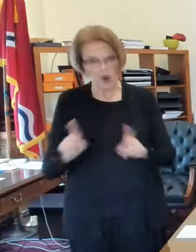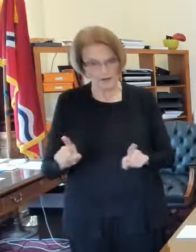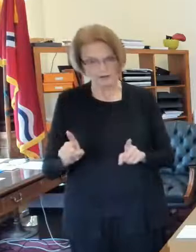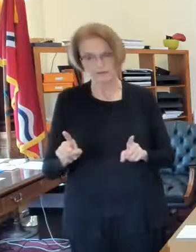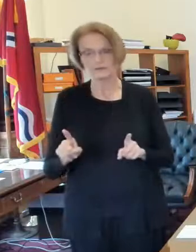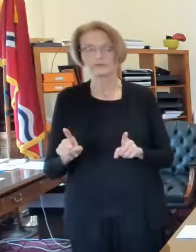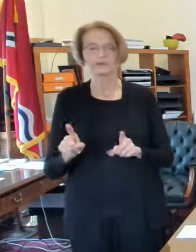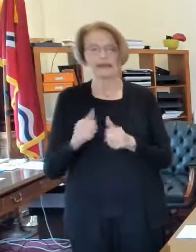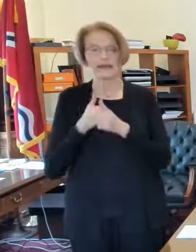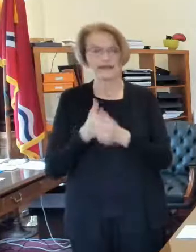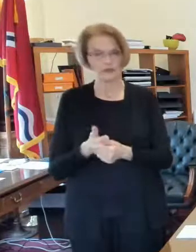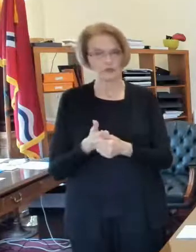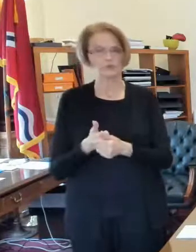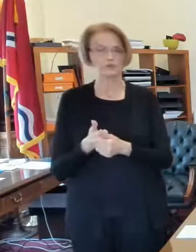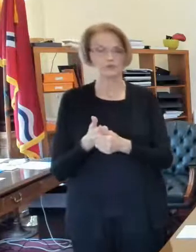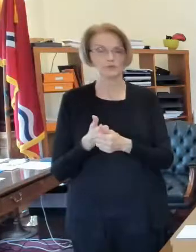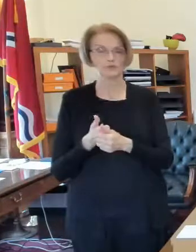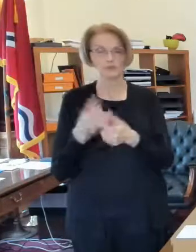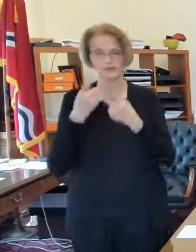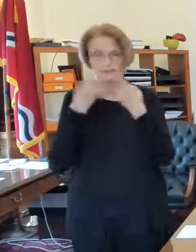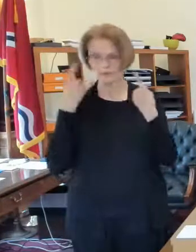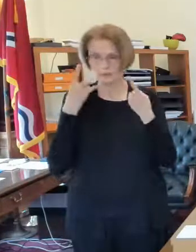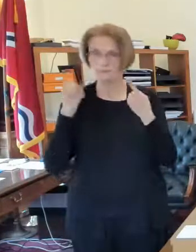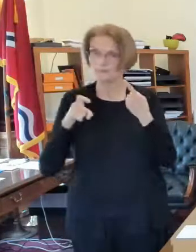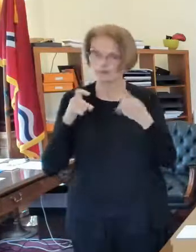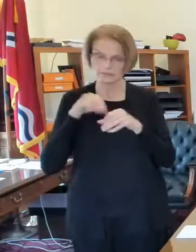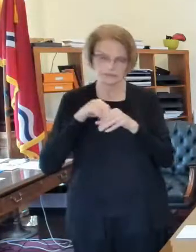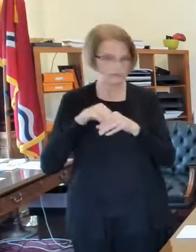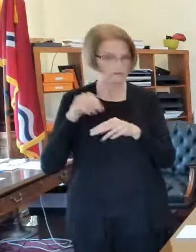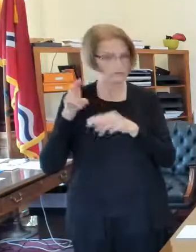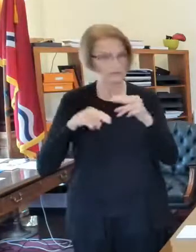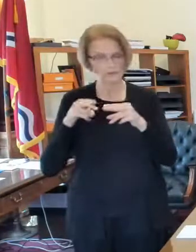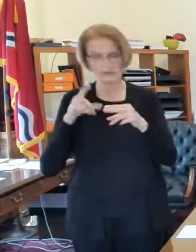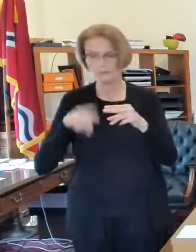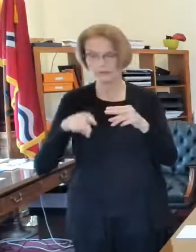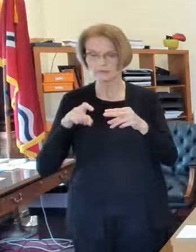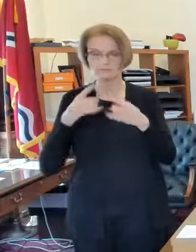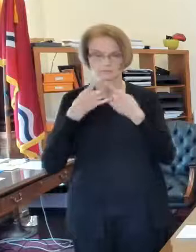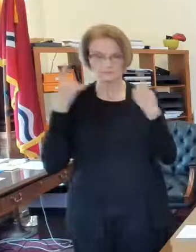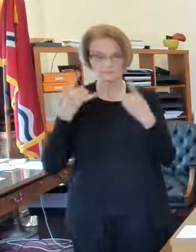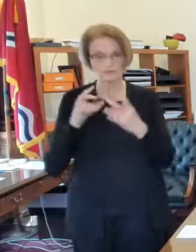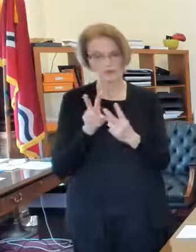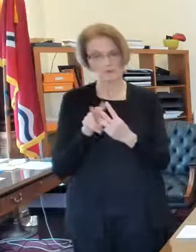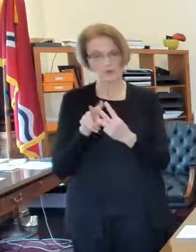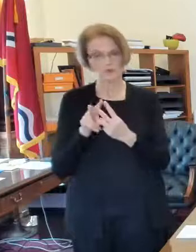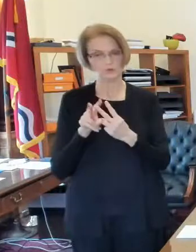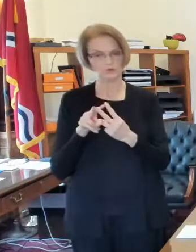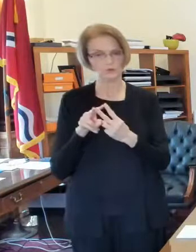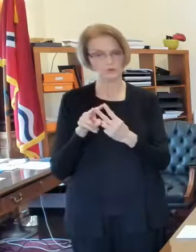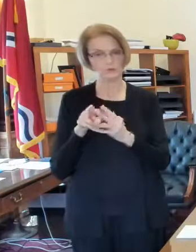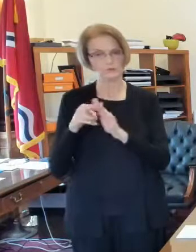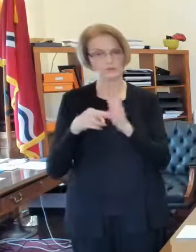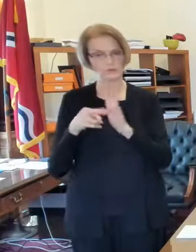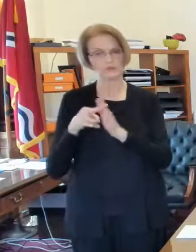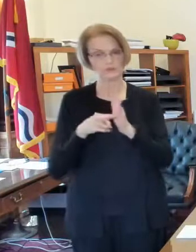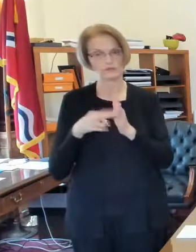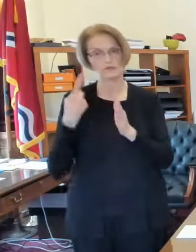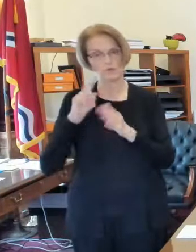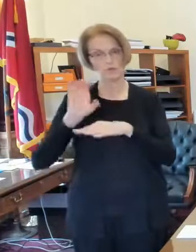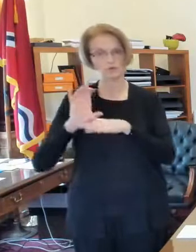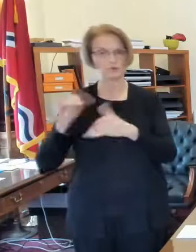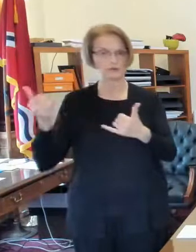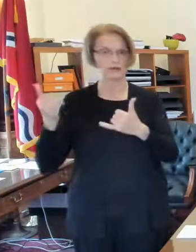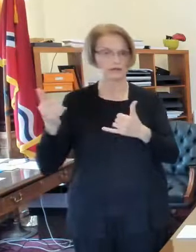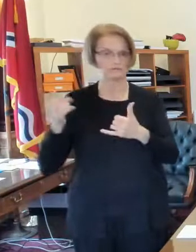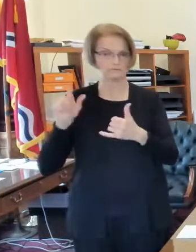adhere to the um adhere face covering requirements in the city of st louis um so those are right those are the restrictions on uh places of worship at this